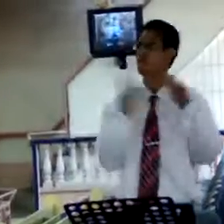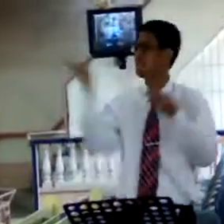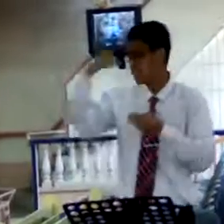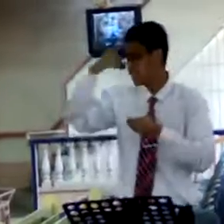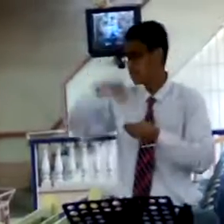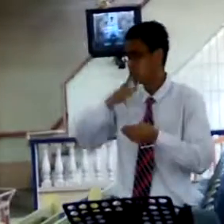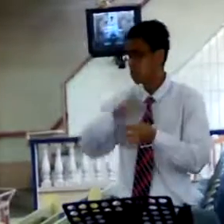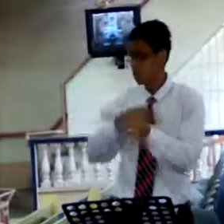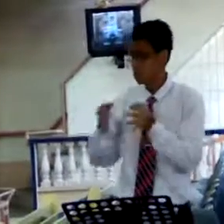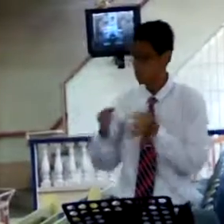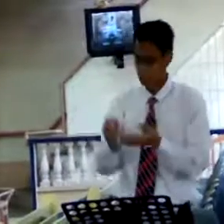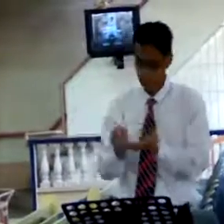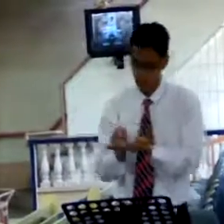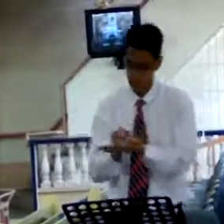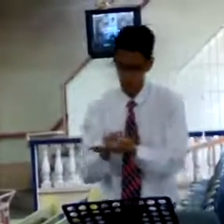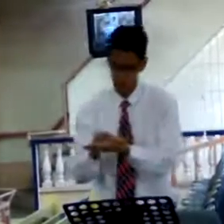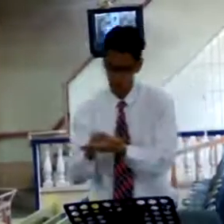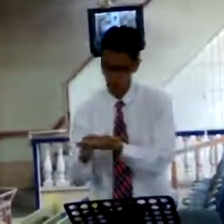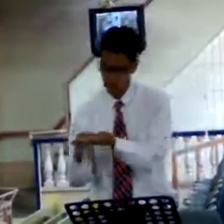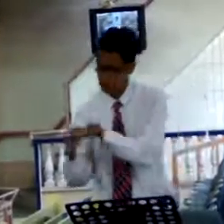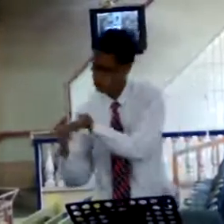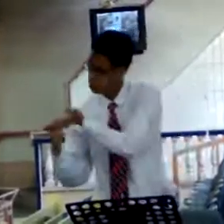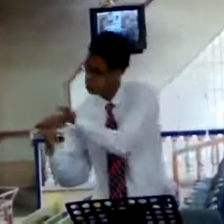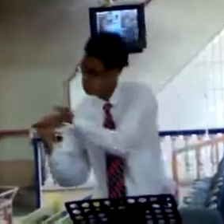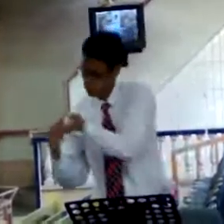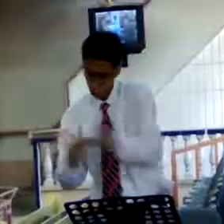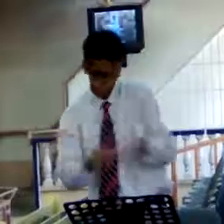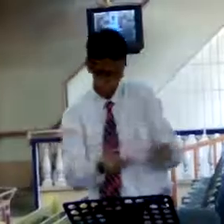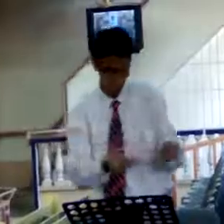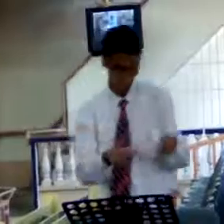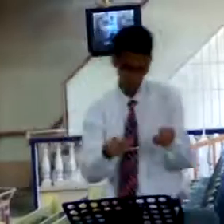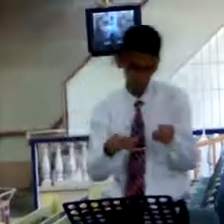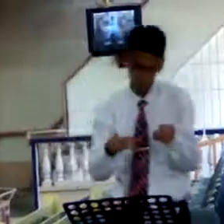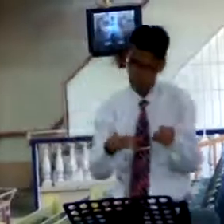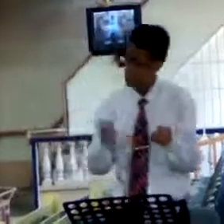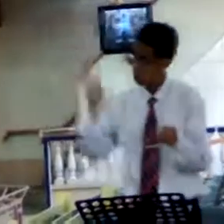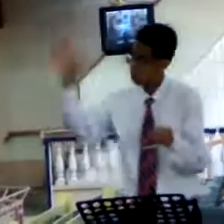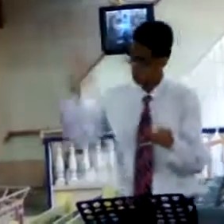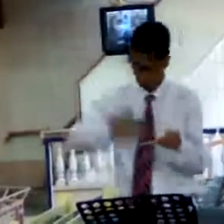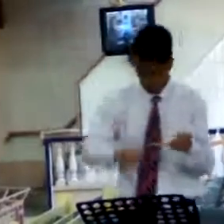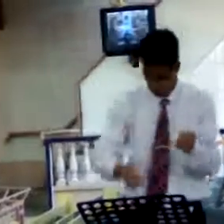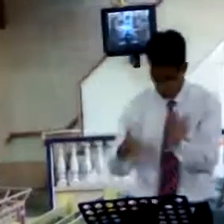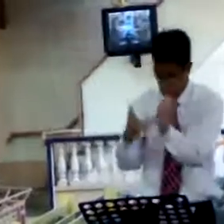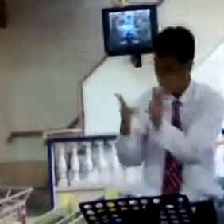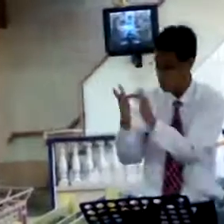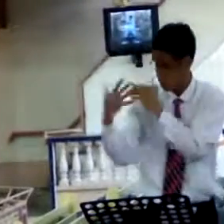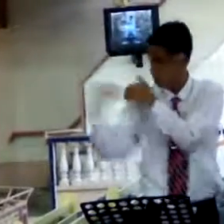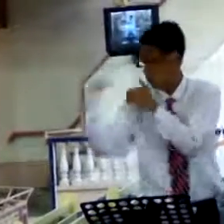a follower, it is our responsibility. It is supposed to be that if we